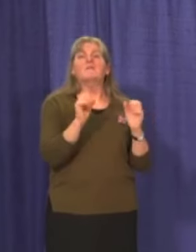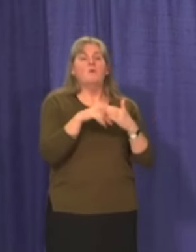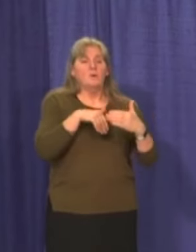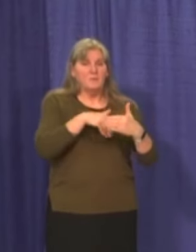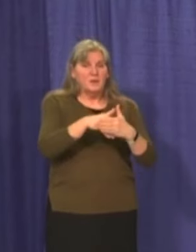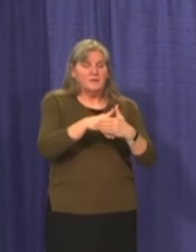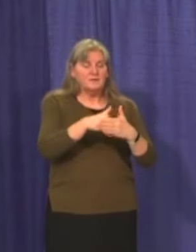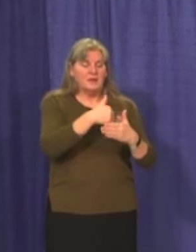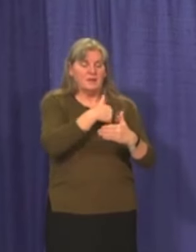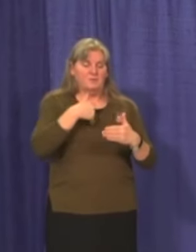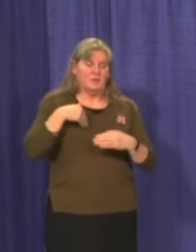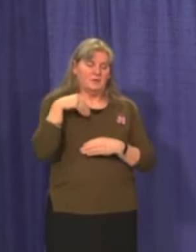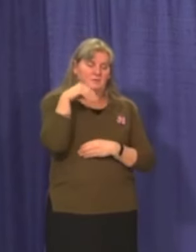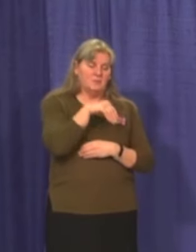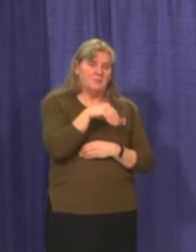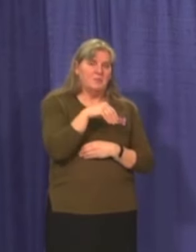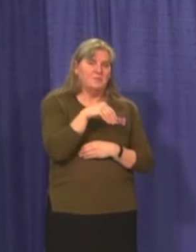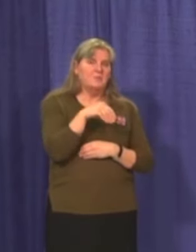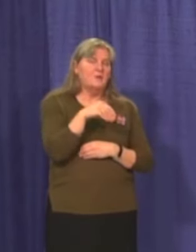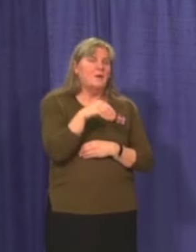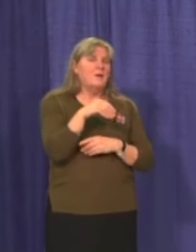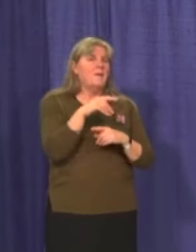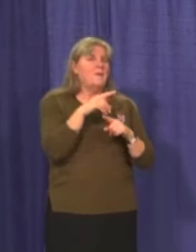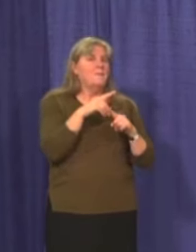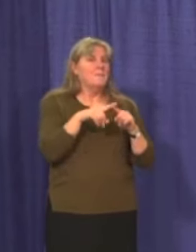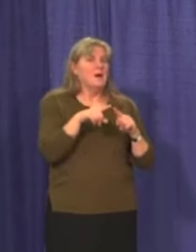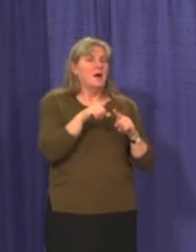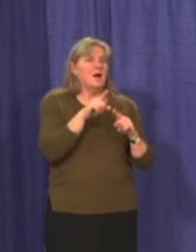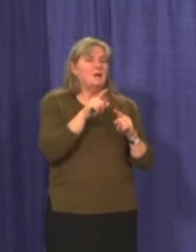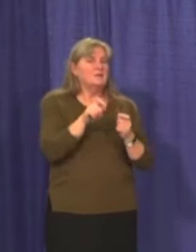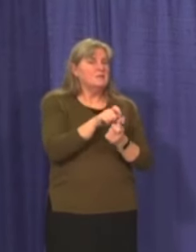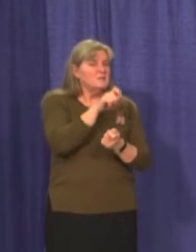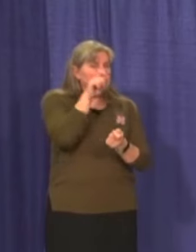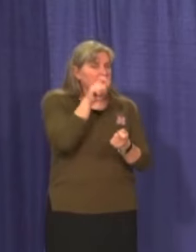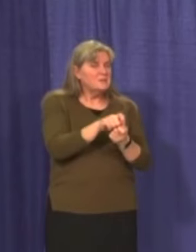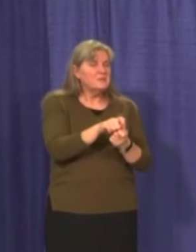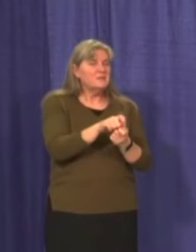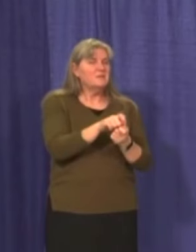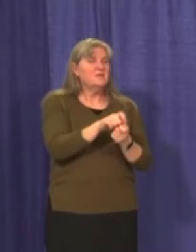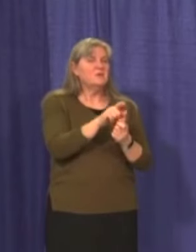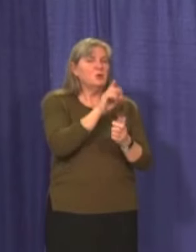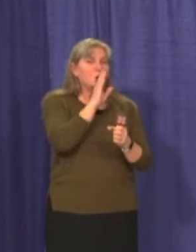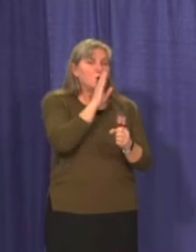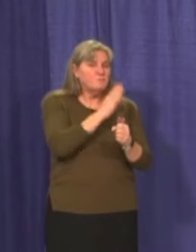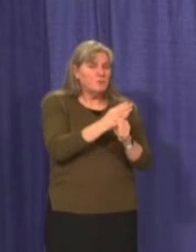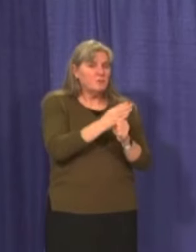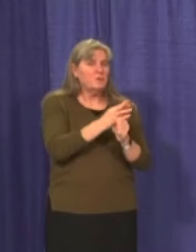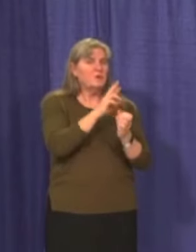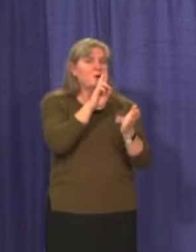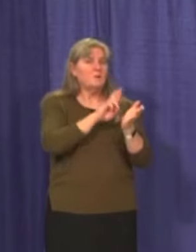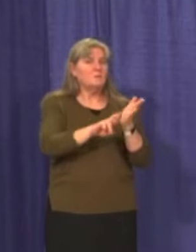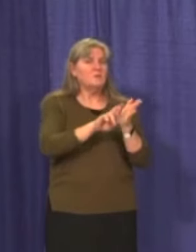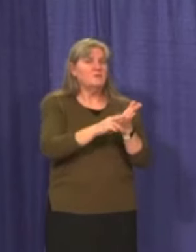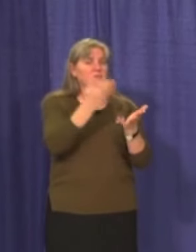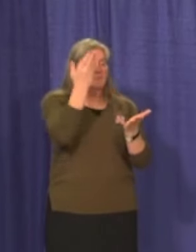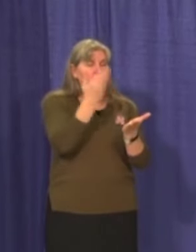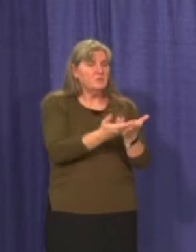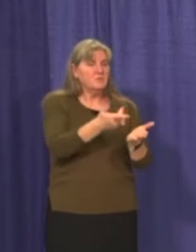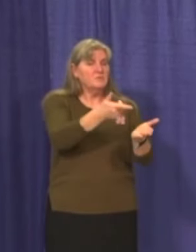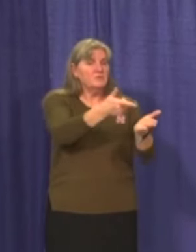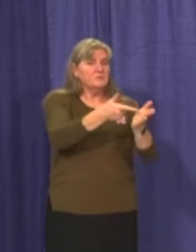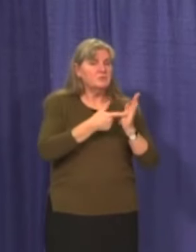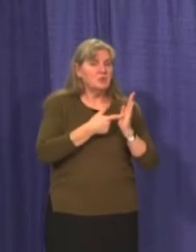But all of that in a context that we do not have that specific trial information to, to say, uh,